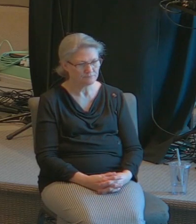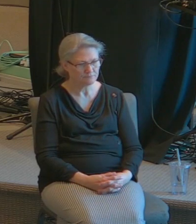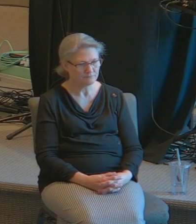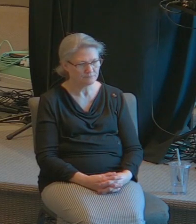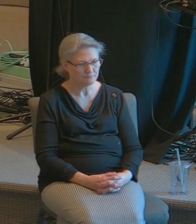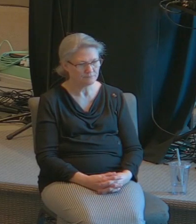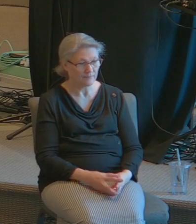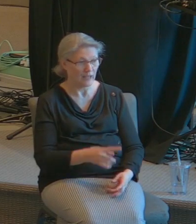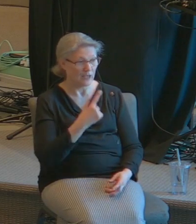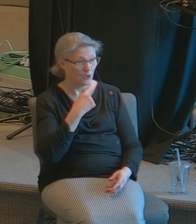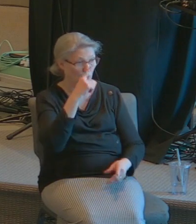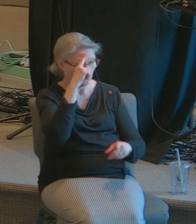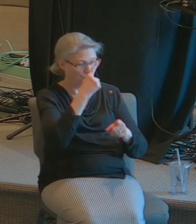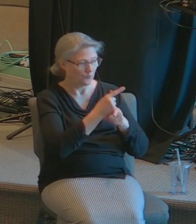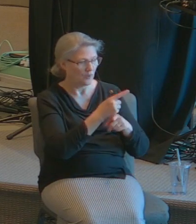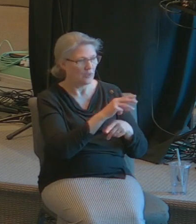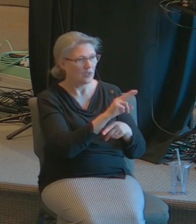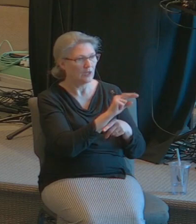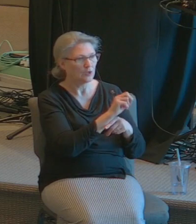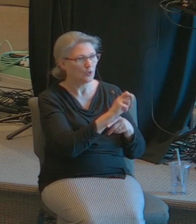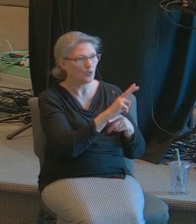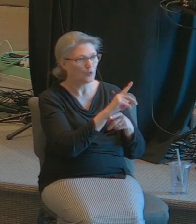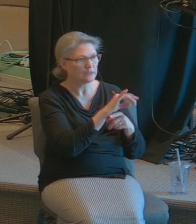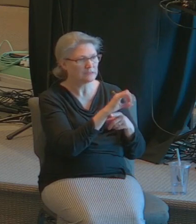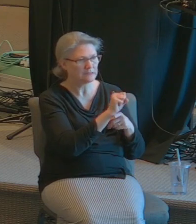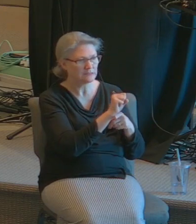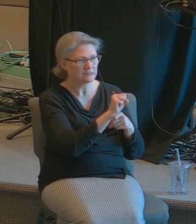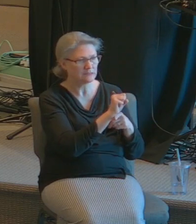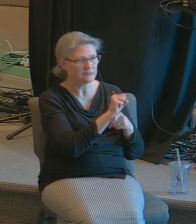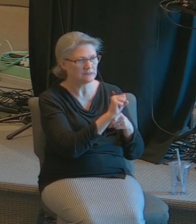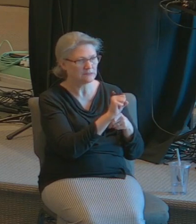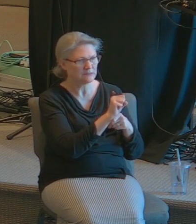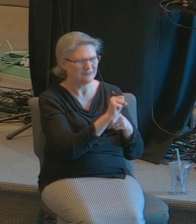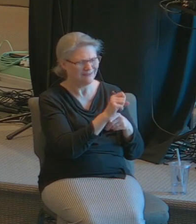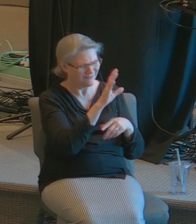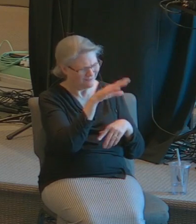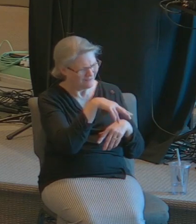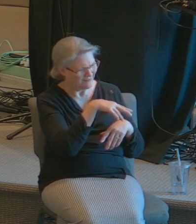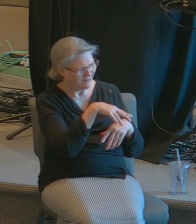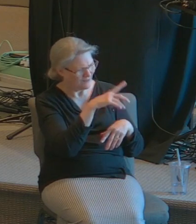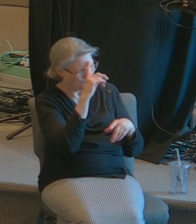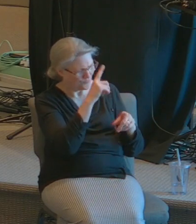I told brother Norris I said brother Norris